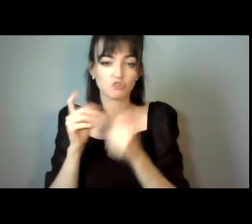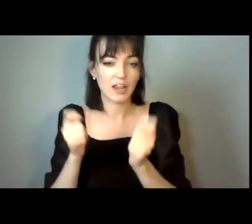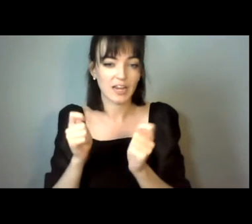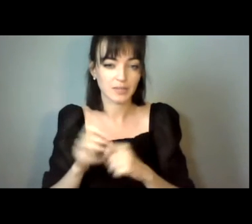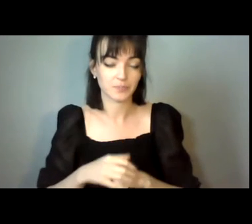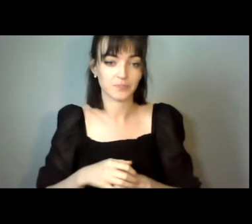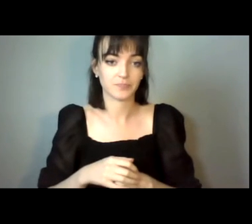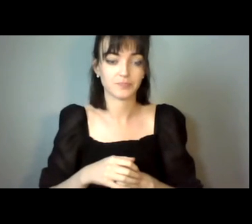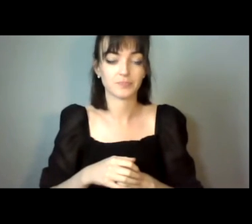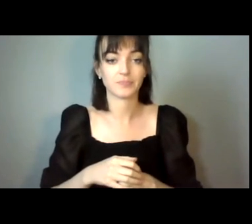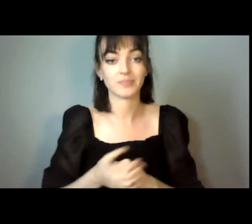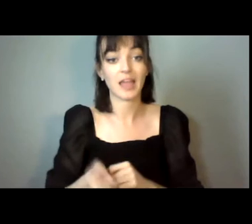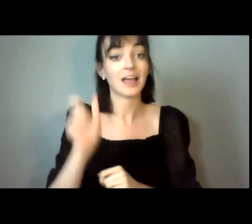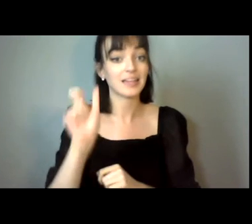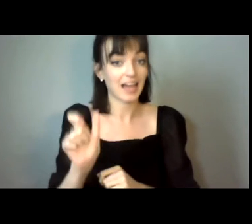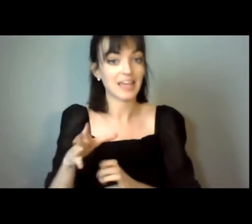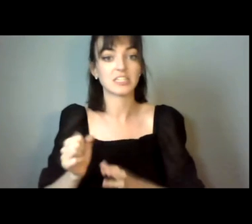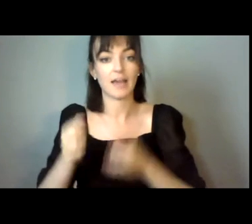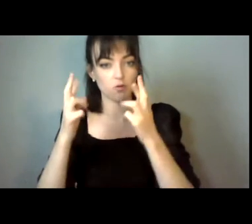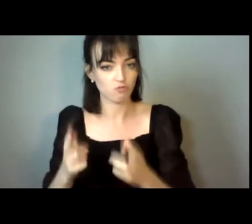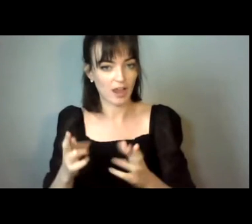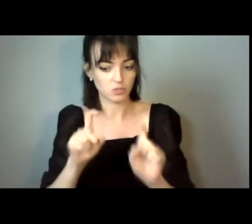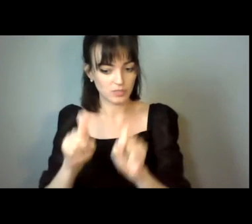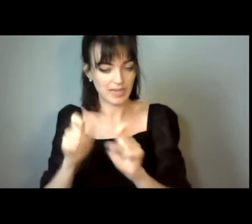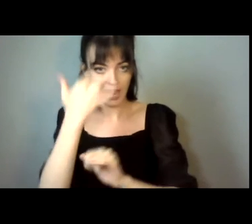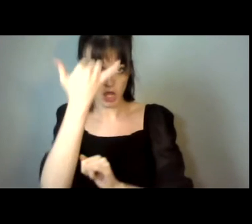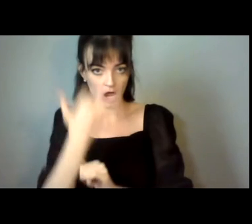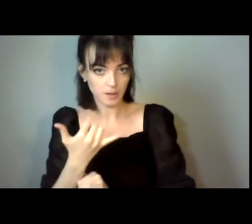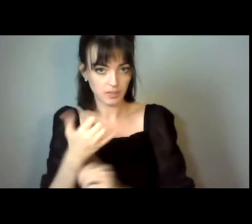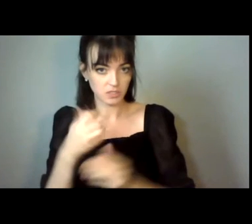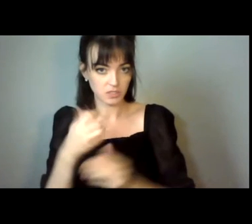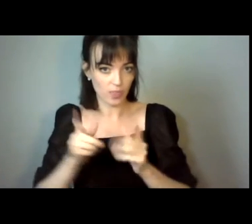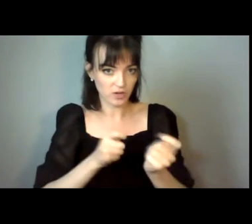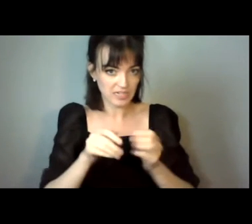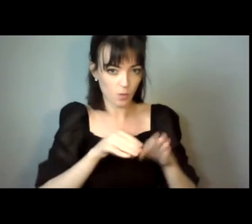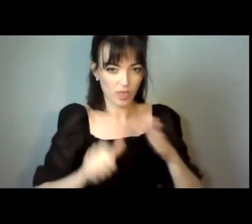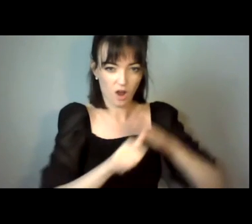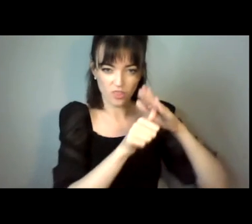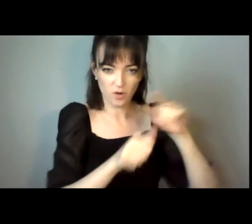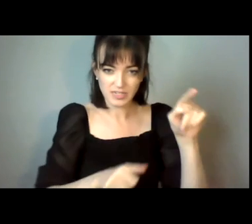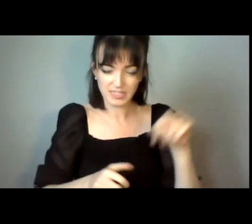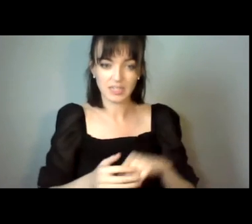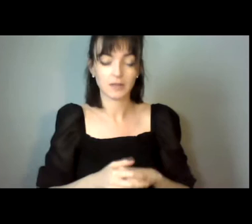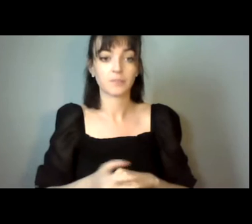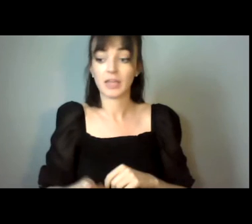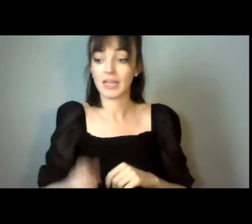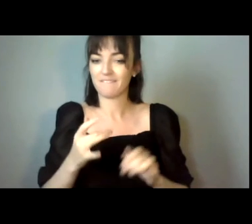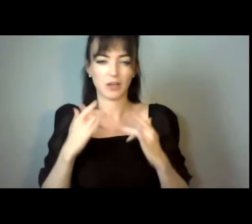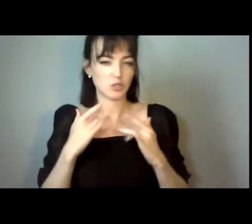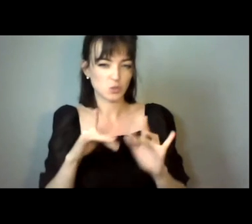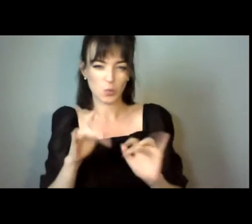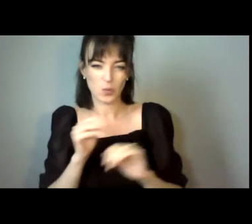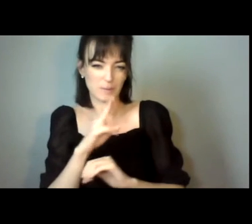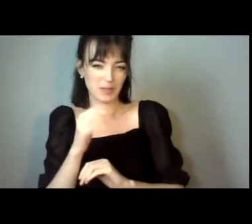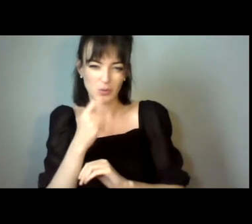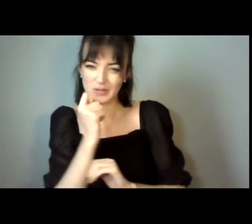The client has the right to be anonymous for the authorities. If he doesn't want his PO to tell anybody that he has a PO,